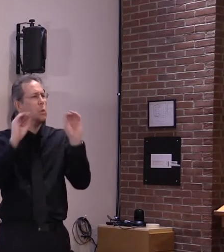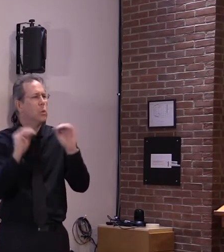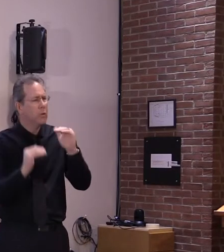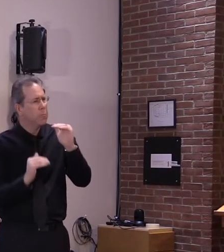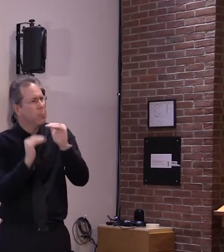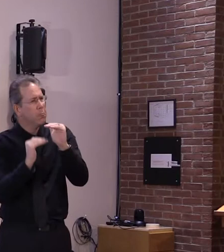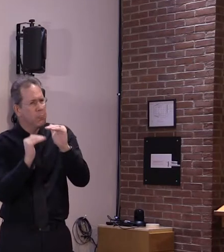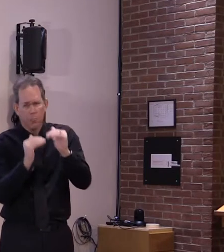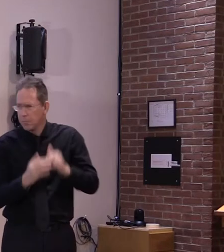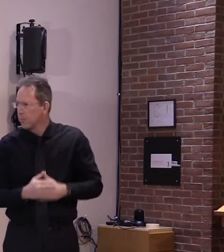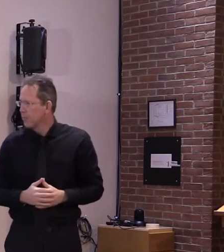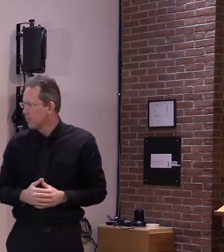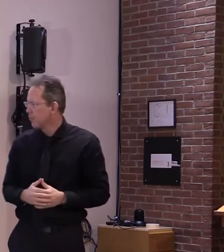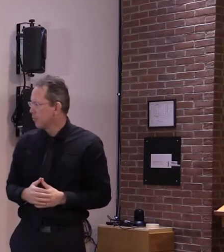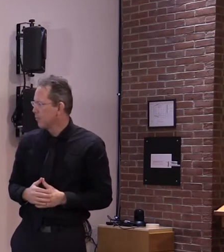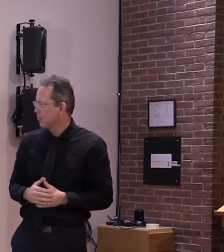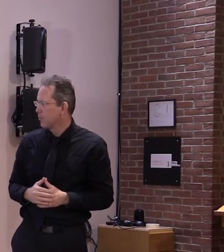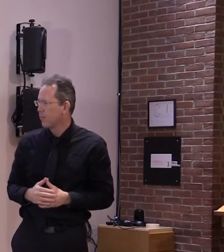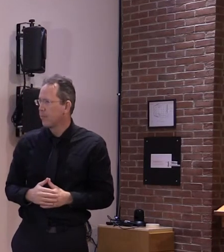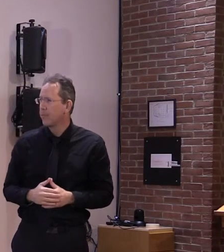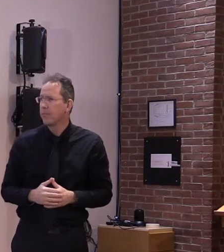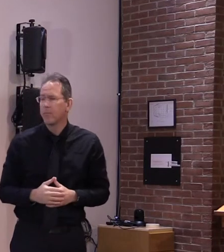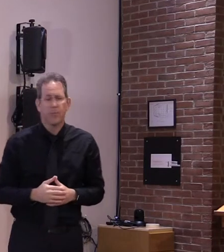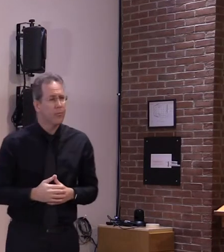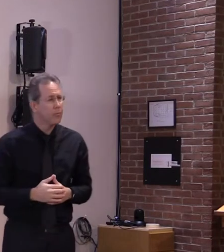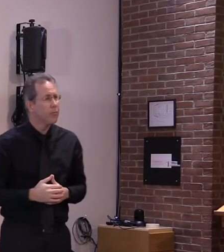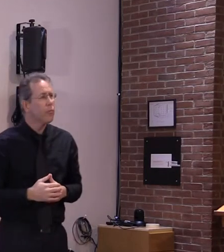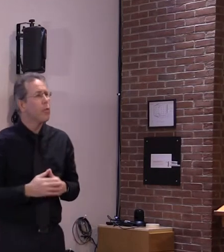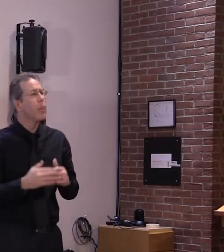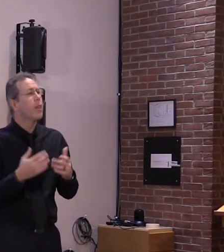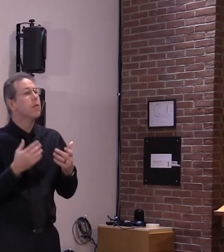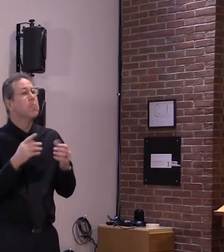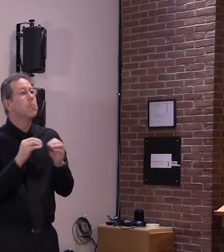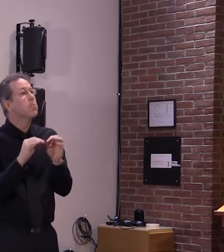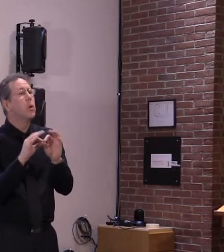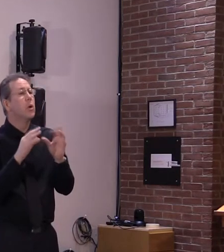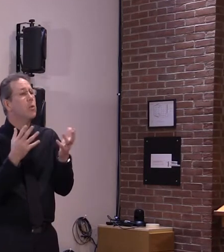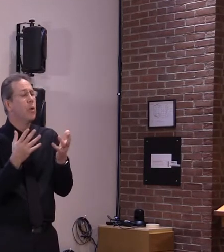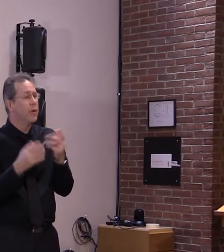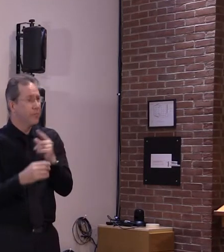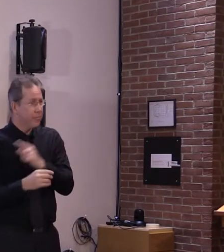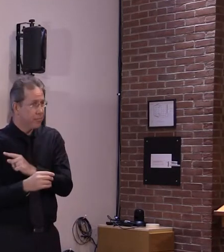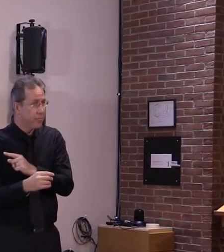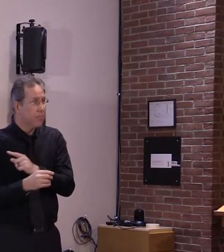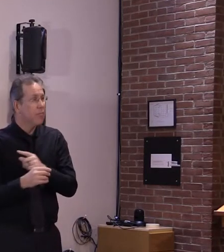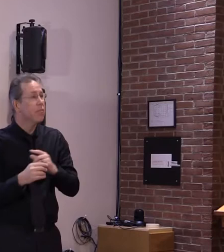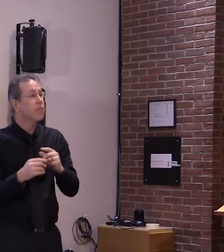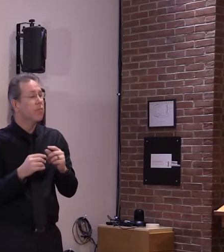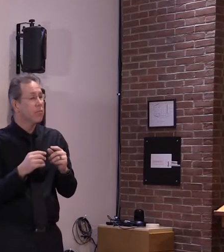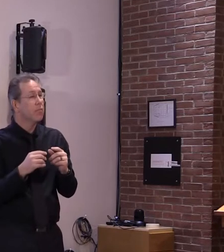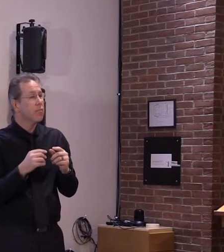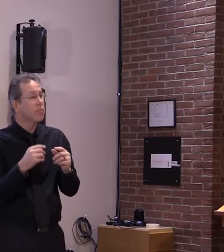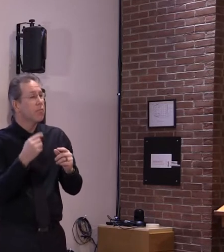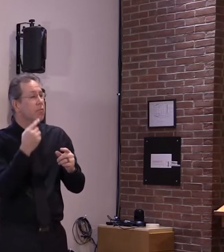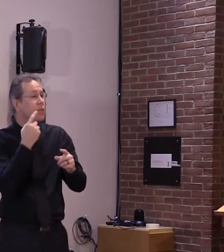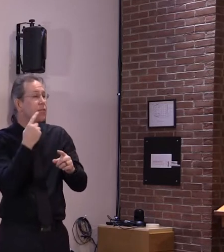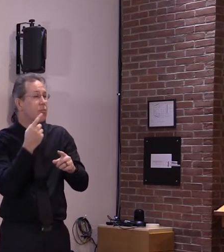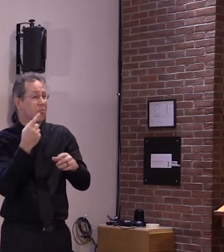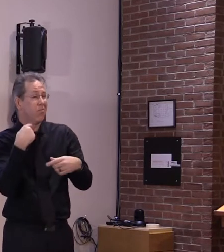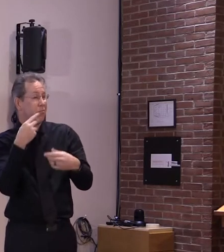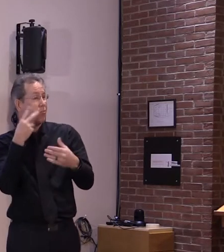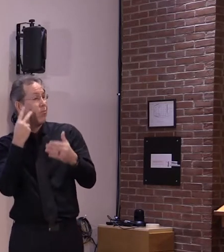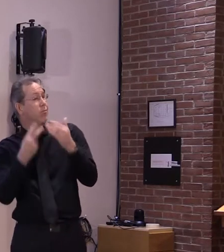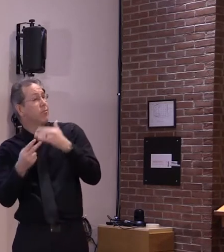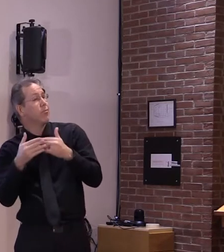treatment but more importantly we're also projected to be able to cover all of those in the weeks ahead that might need treatment